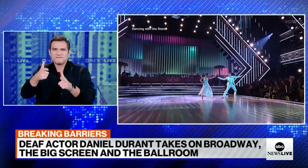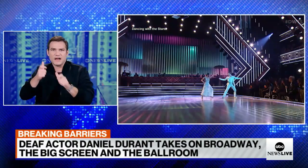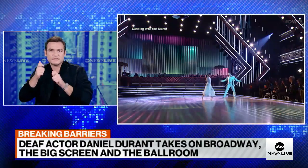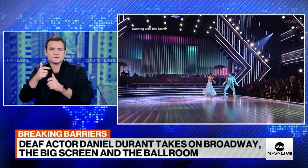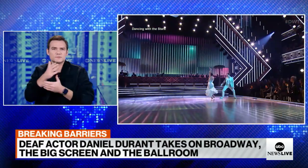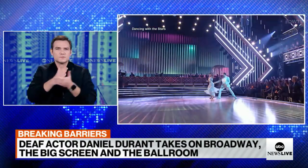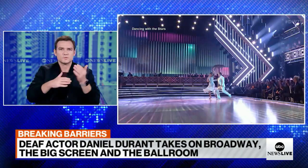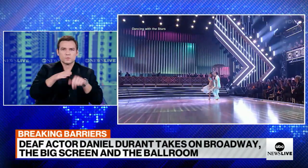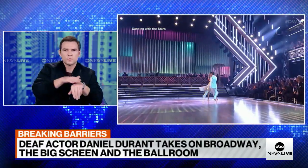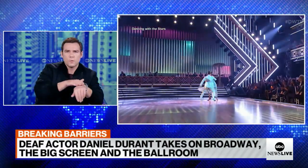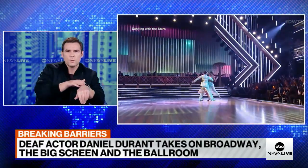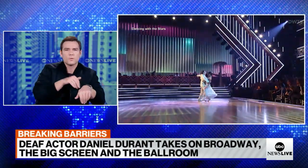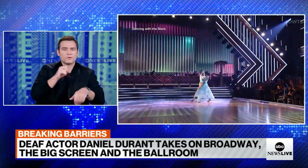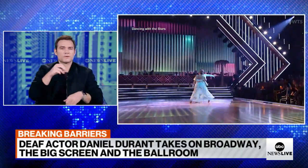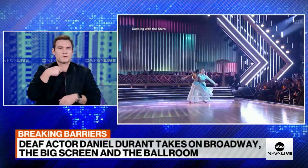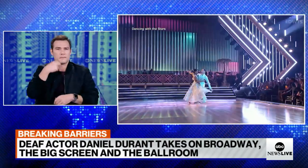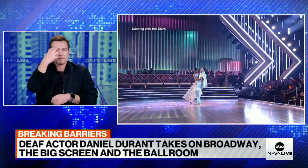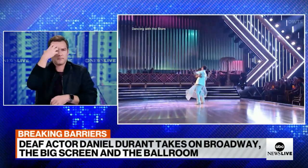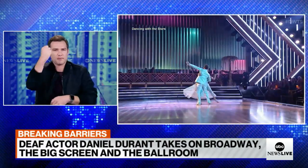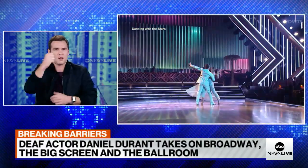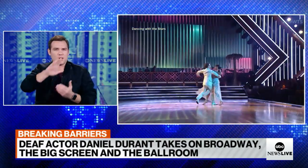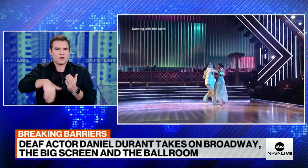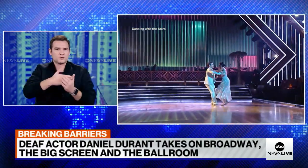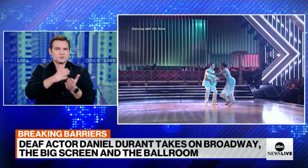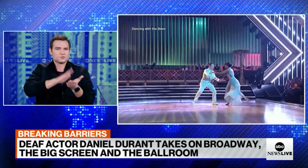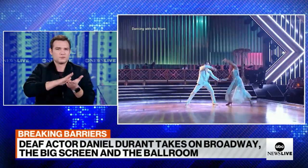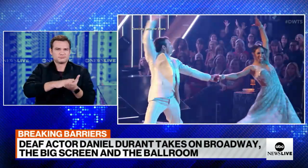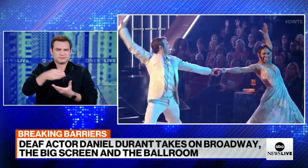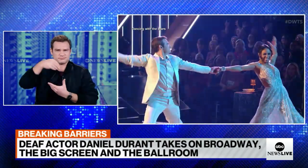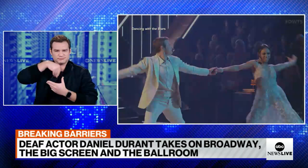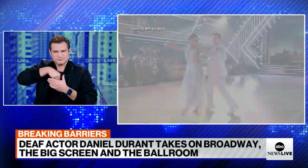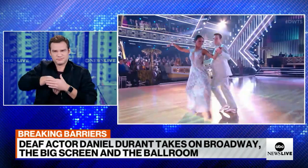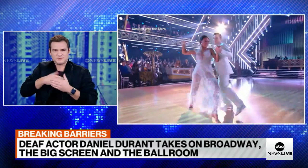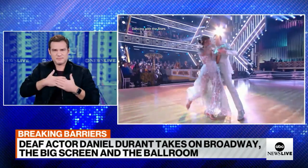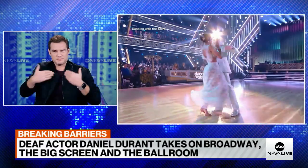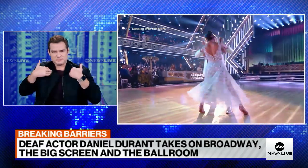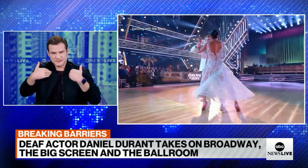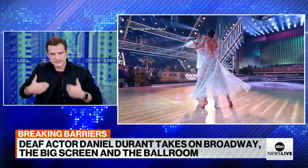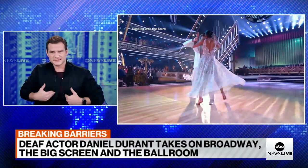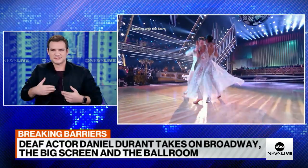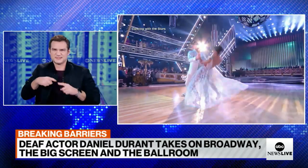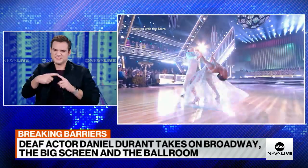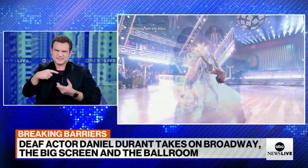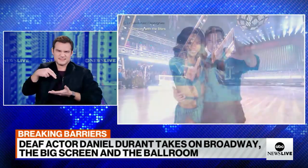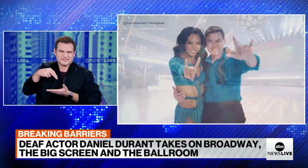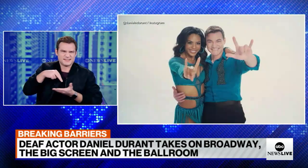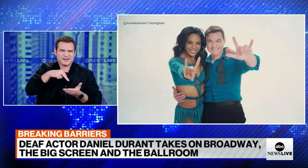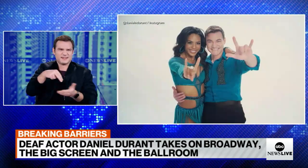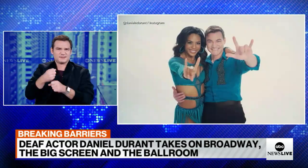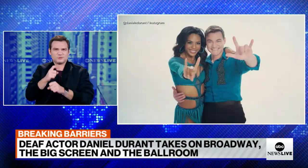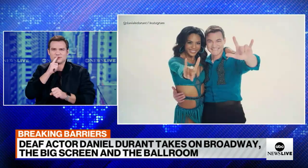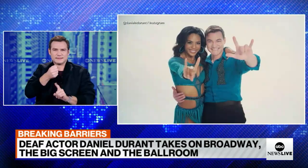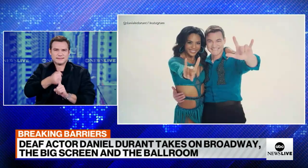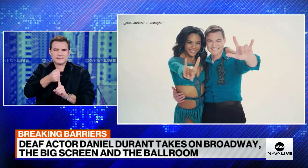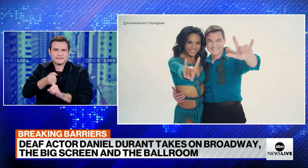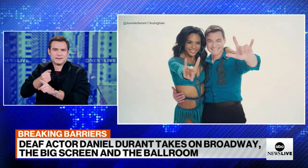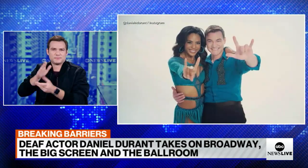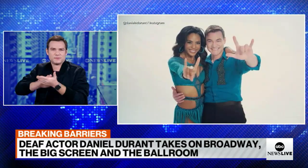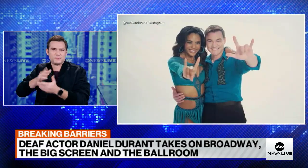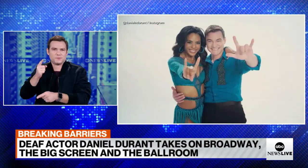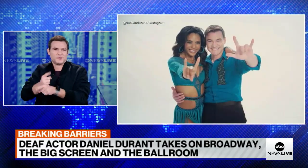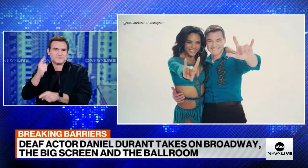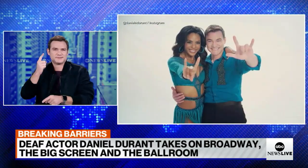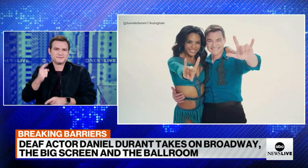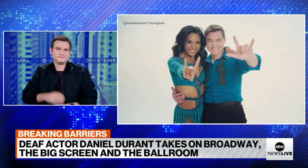train some parts of the dance and how to change the tempo, and I have to memorize all of that in me like a script. And then I dance it,